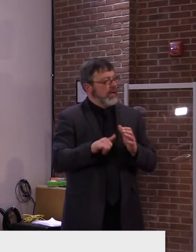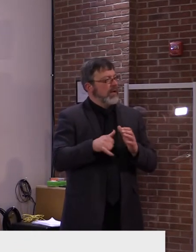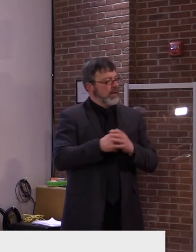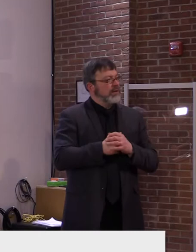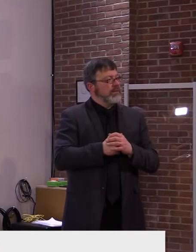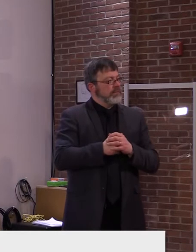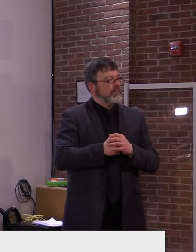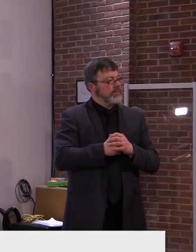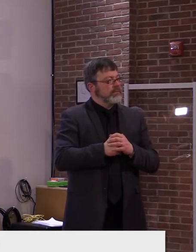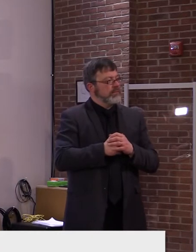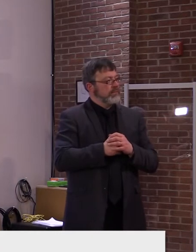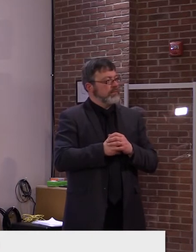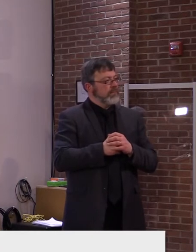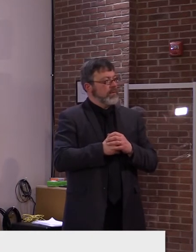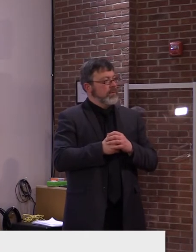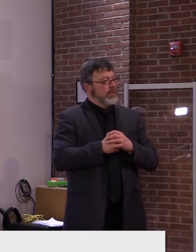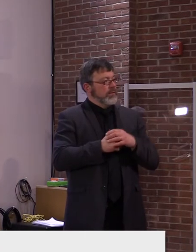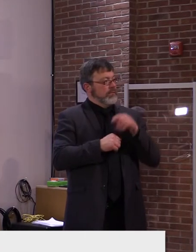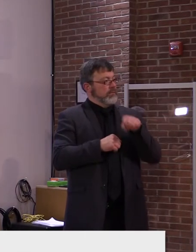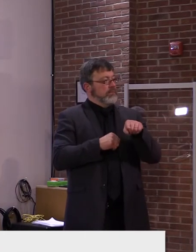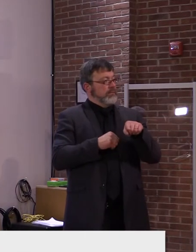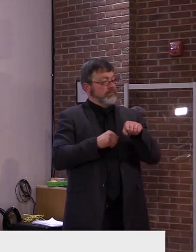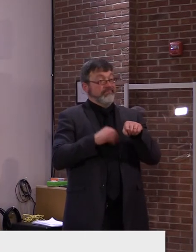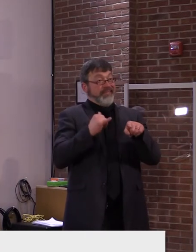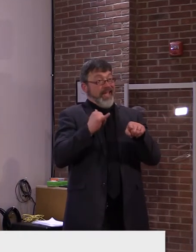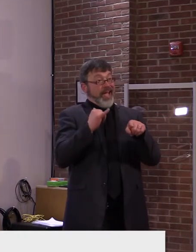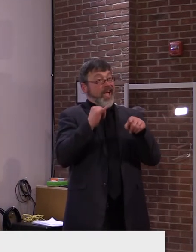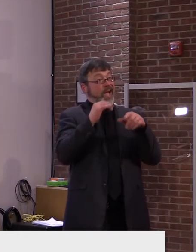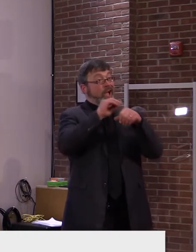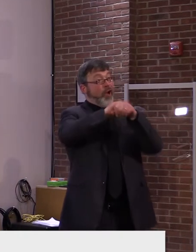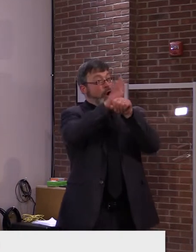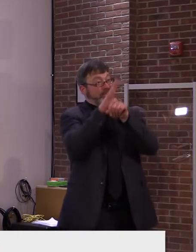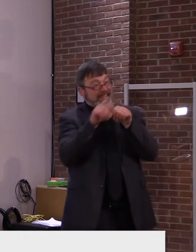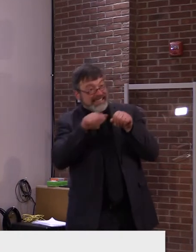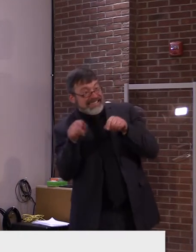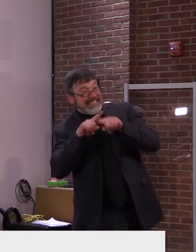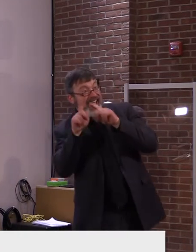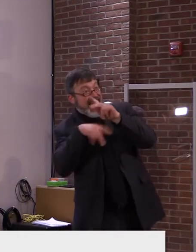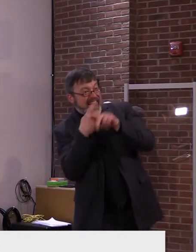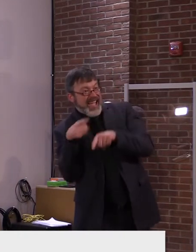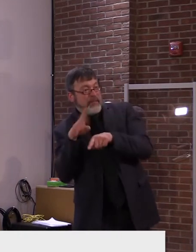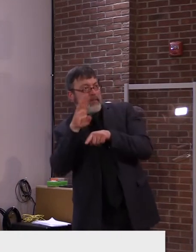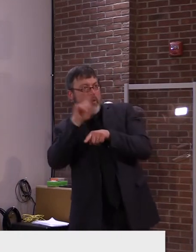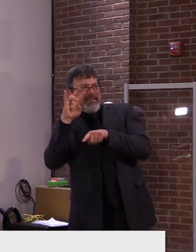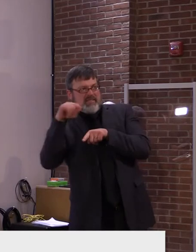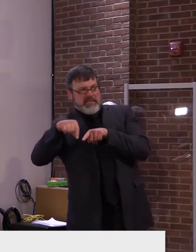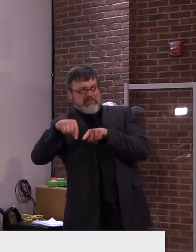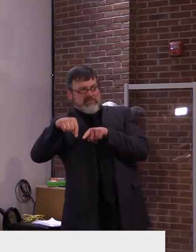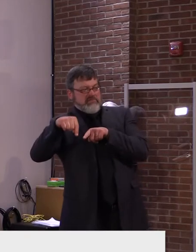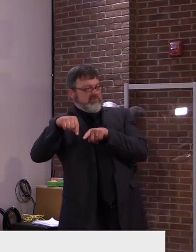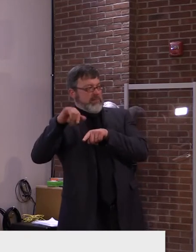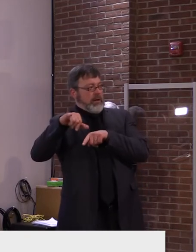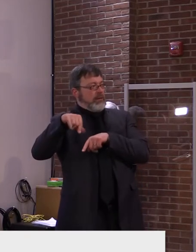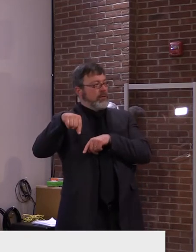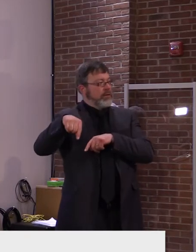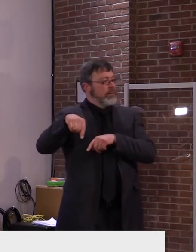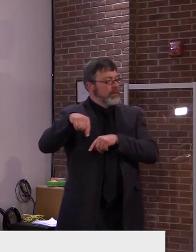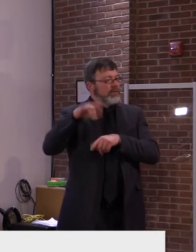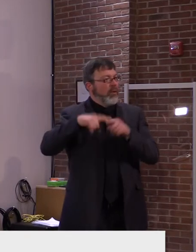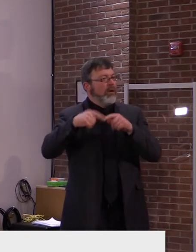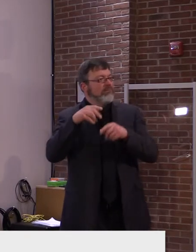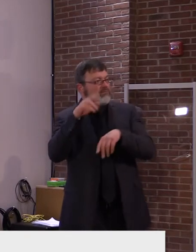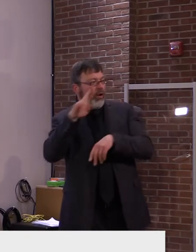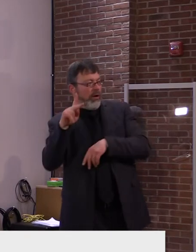harder. Our public health response won't change, but we do need to strengthen it, encourage better fitted masks,